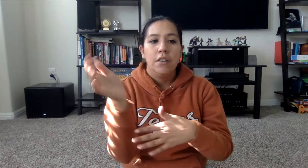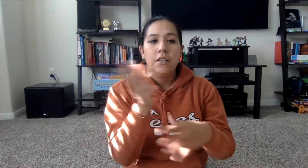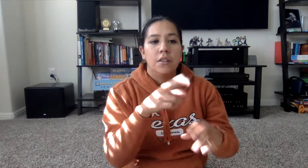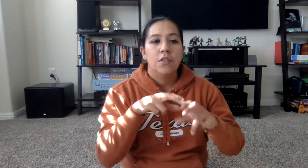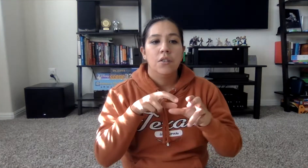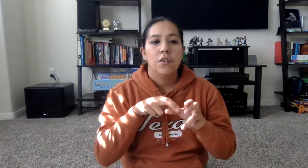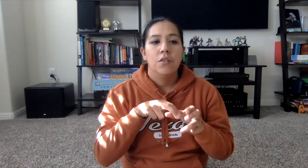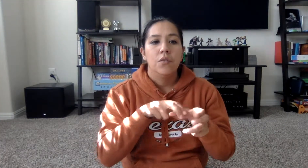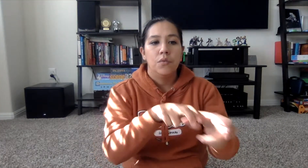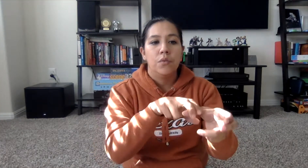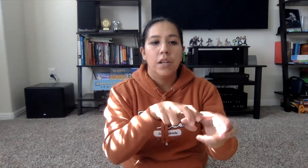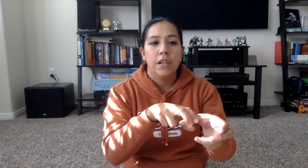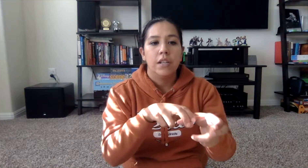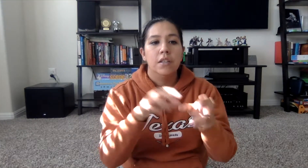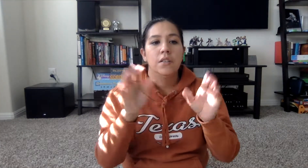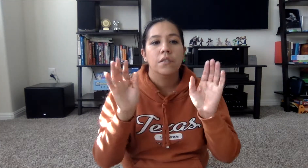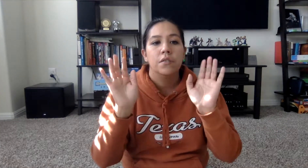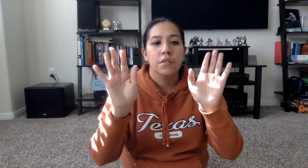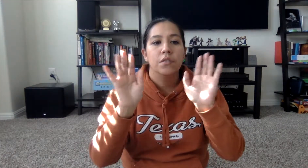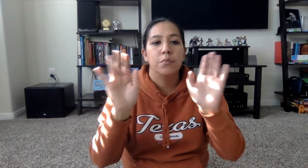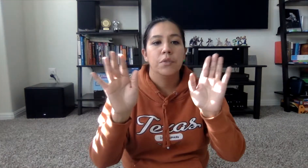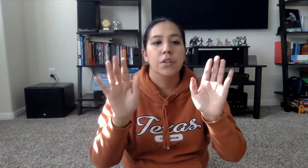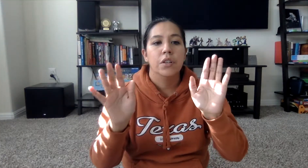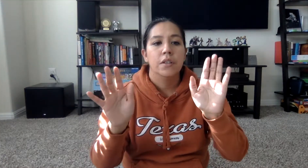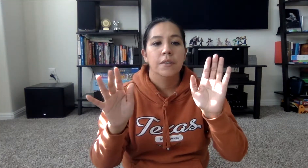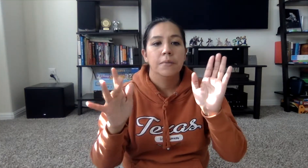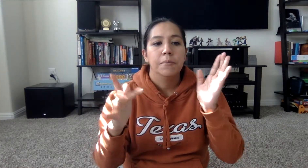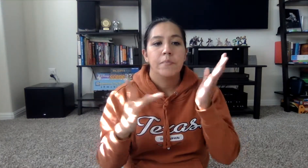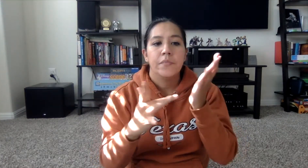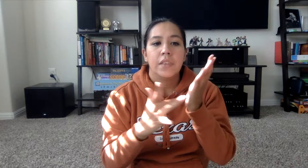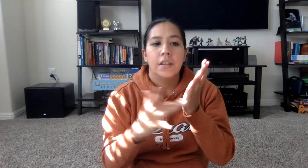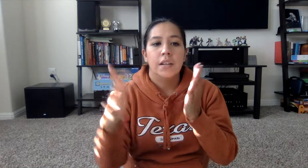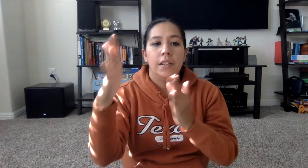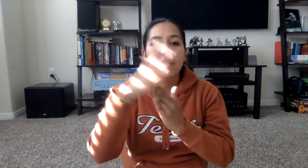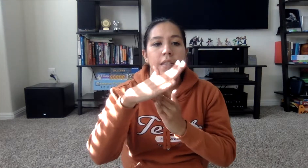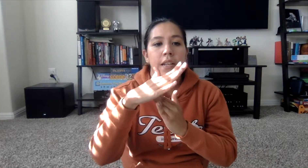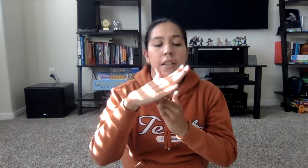ride super high-tech